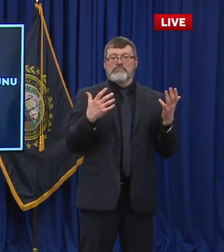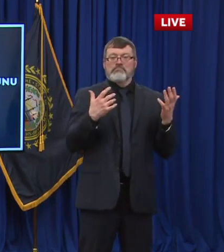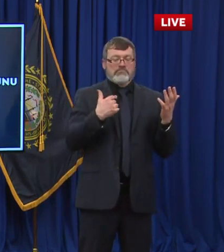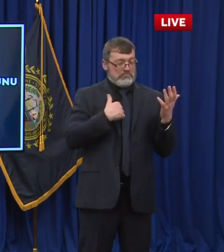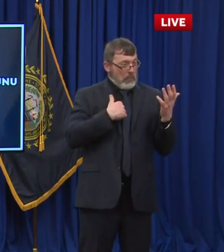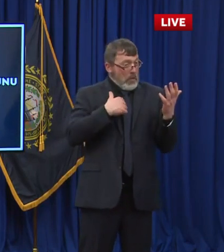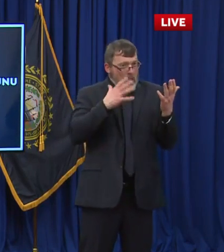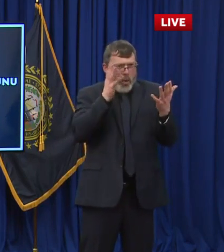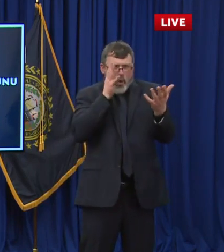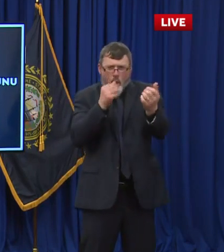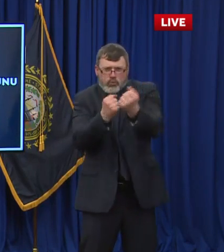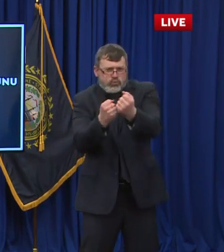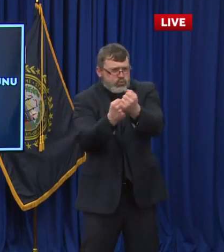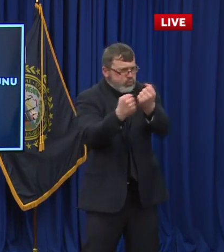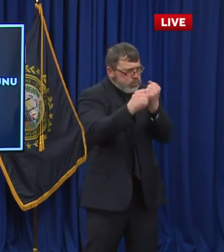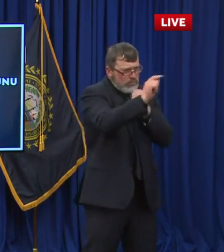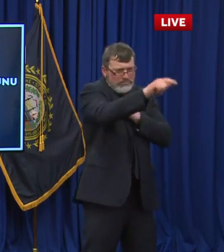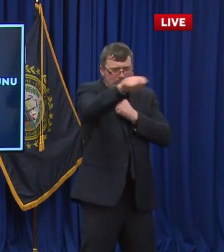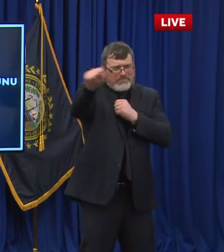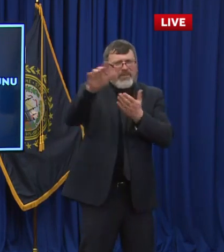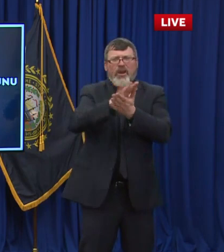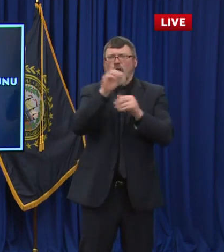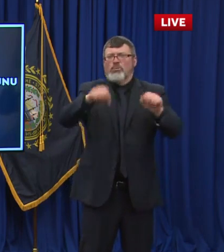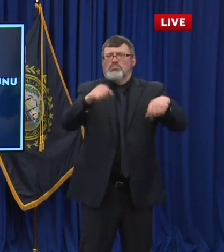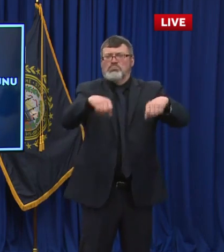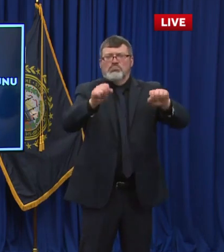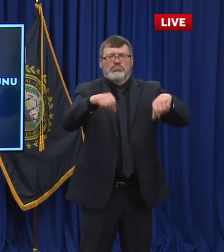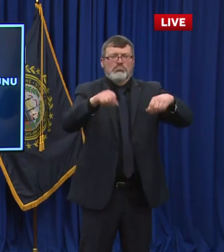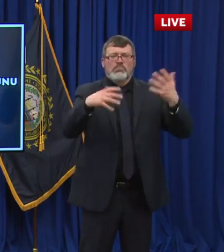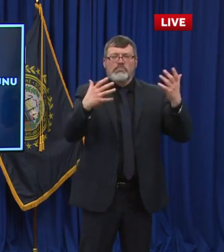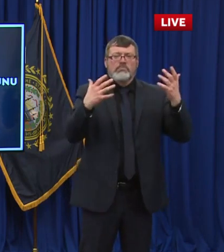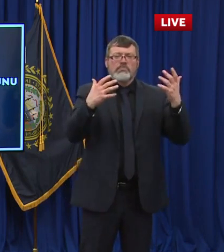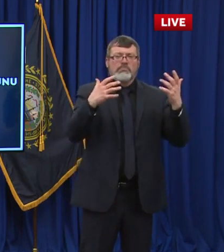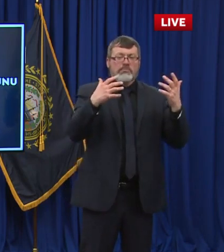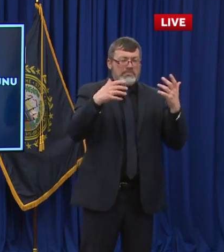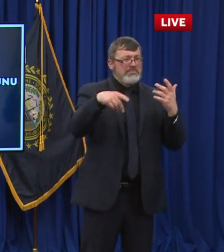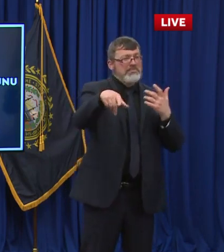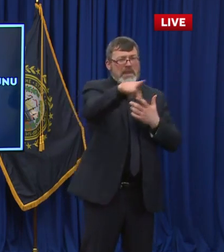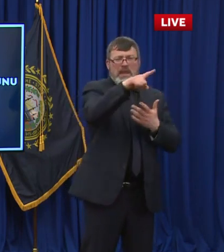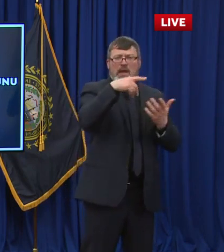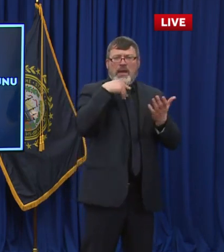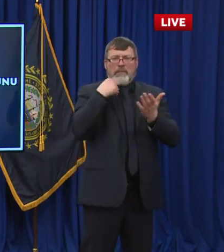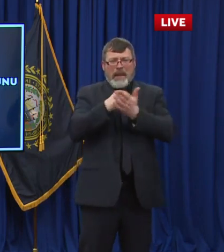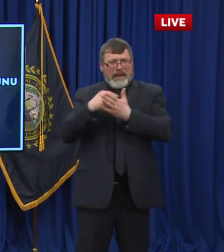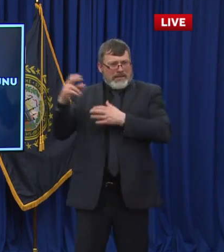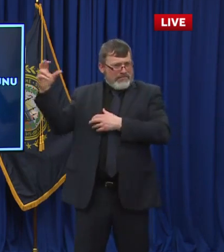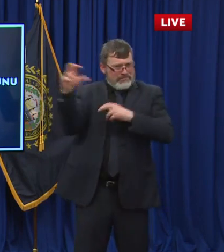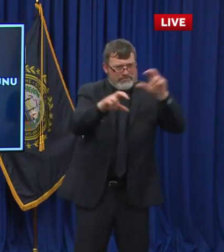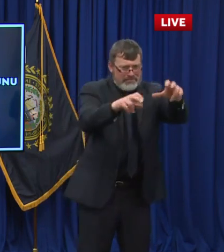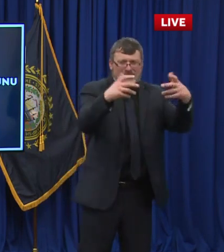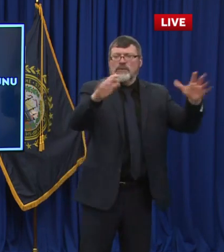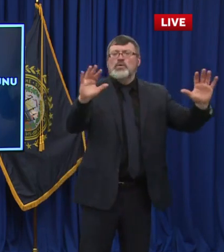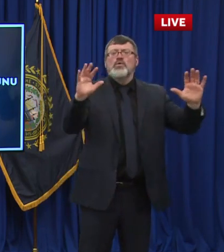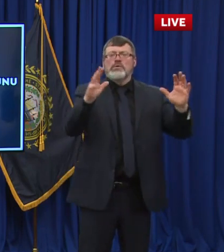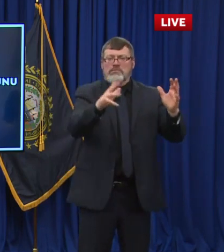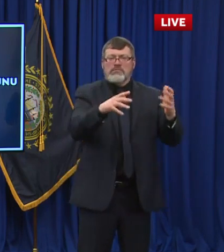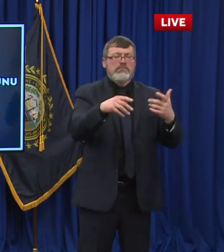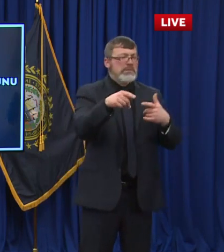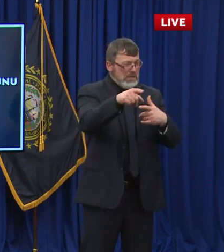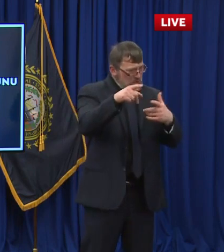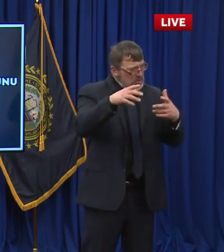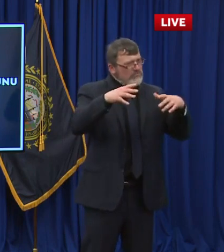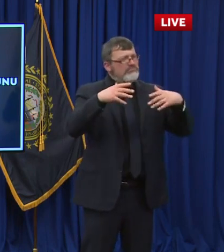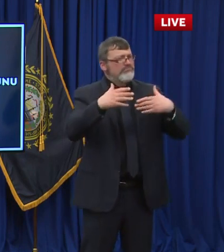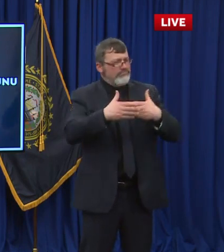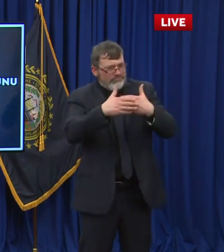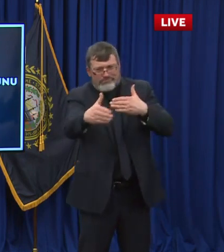It's not a funding issue. They're still testing like crazy, which I think is wonderful. And we'll just stay with them kind of every step of the way until they kind of get this under control and